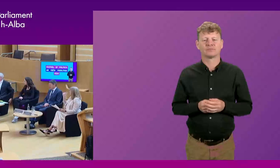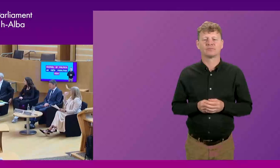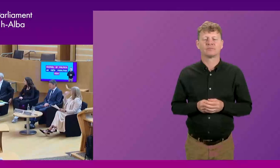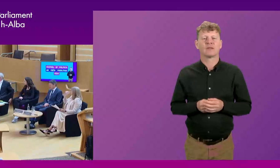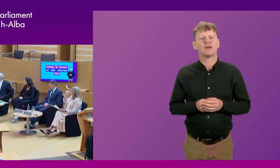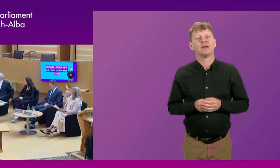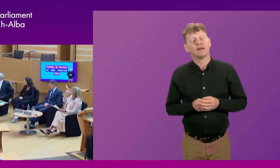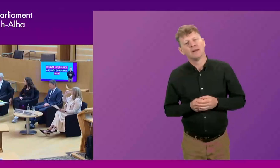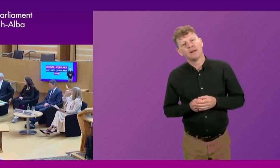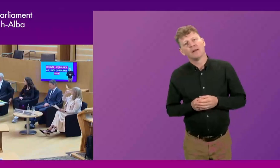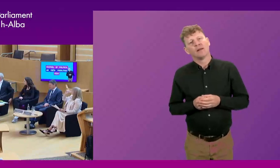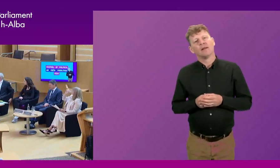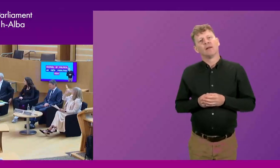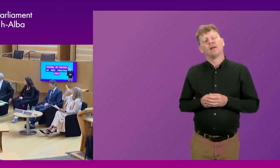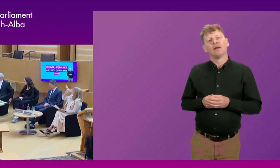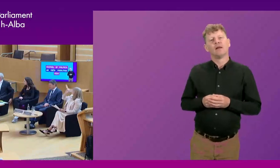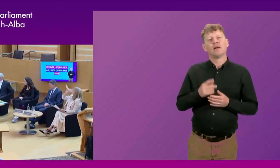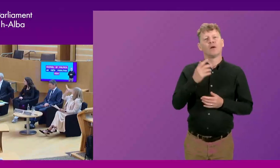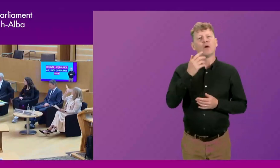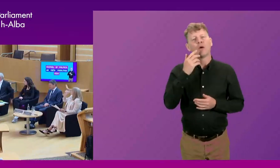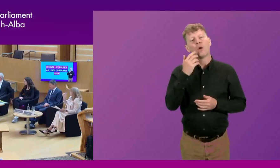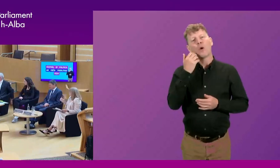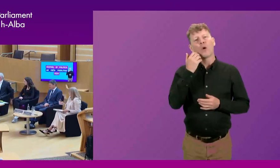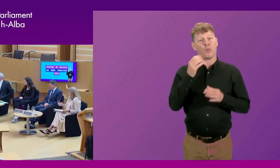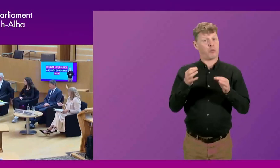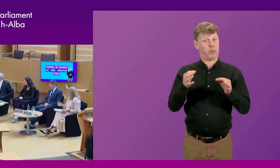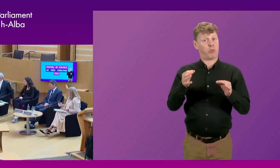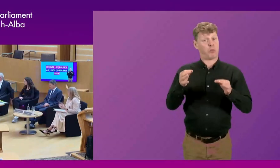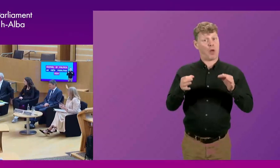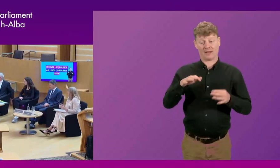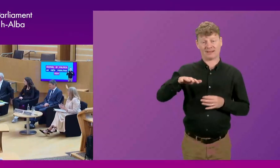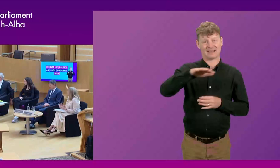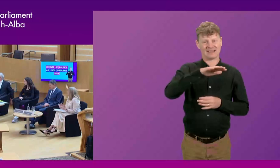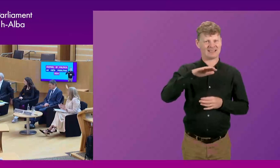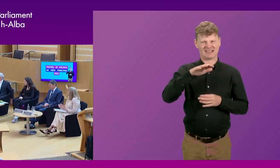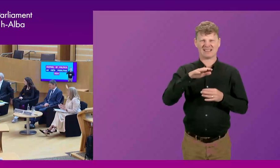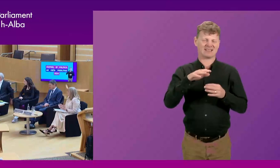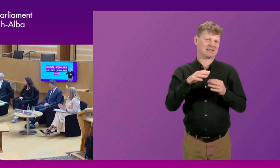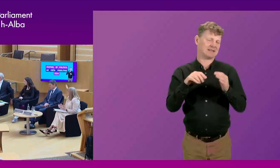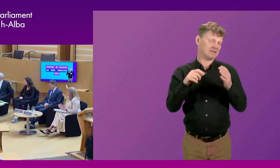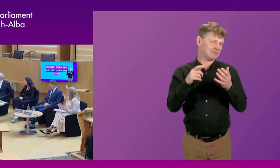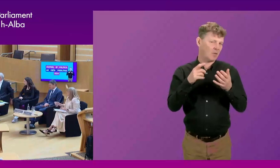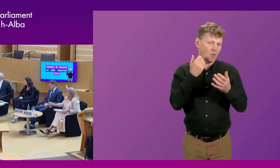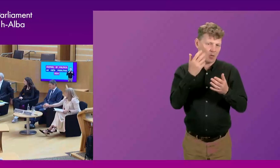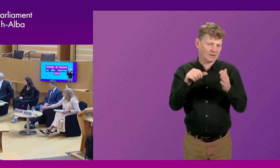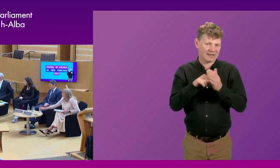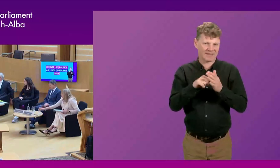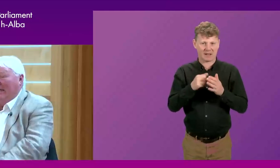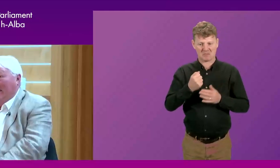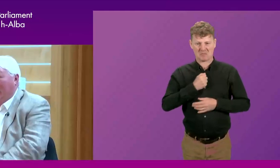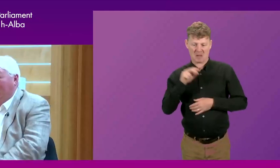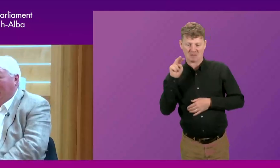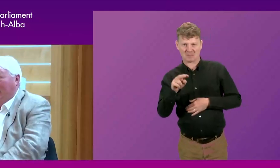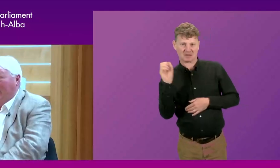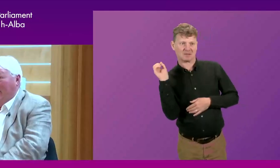always a difficulty in politics in getting one's perspective across. But I do think that one thing I'd put